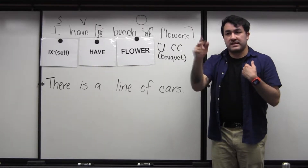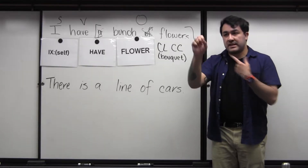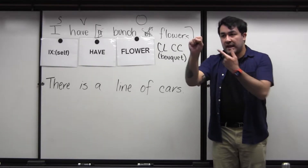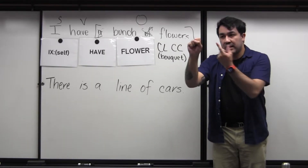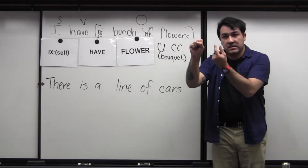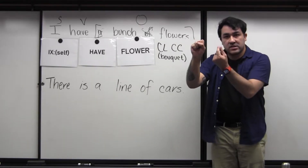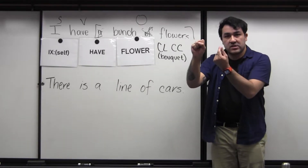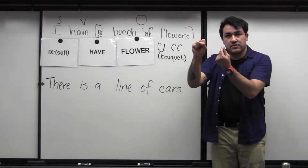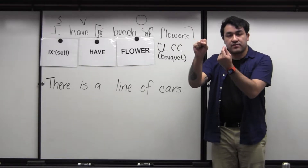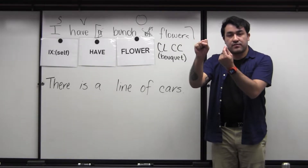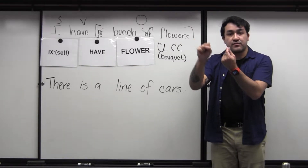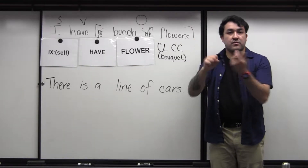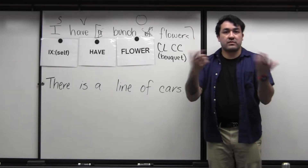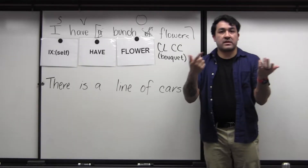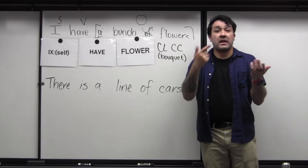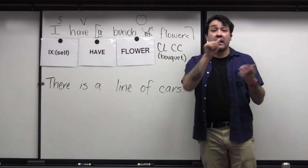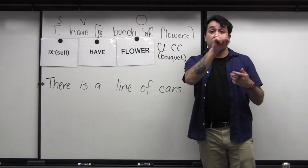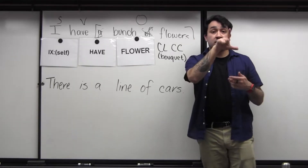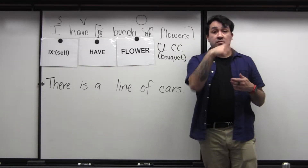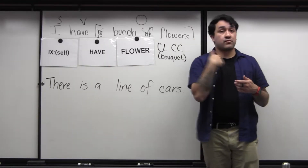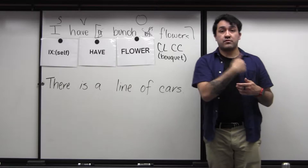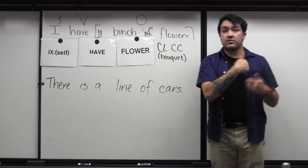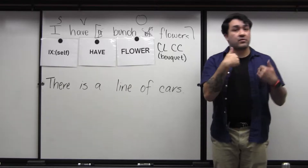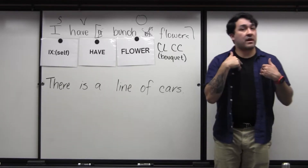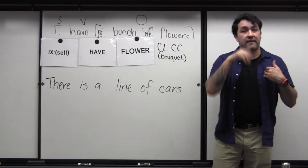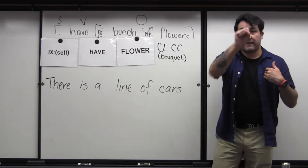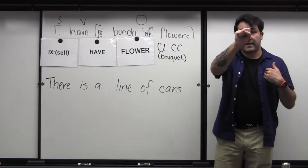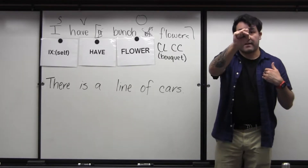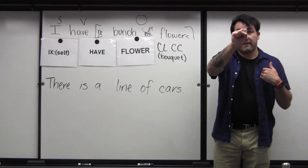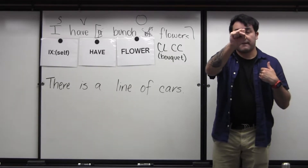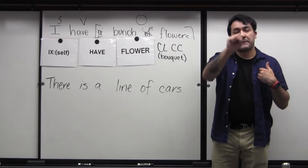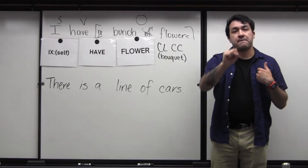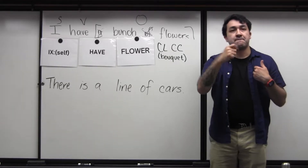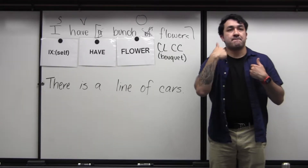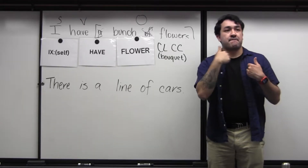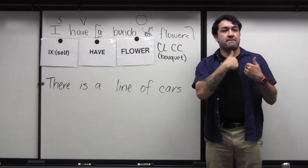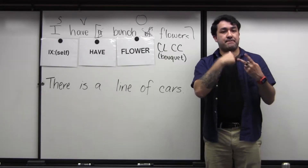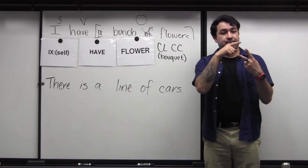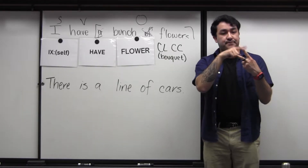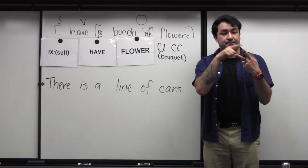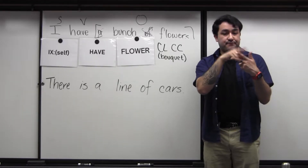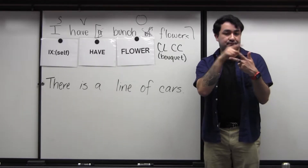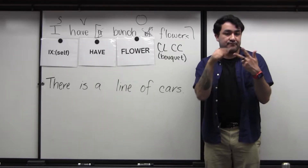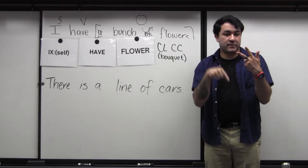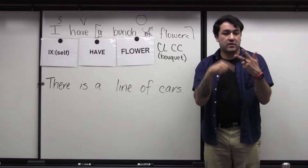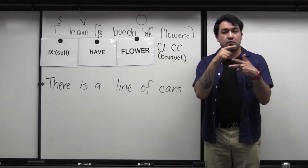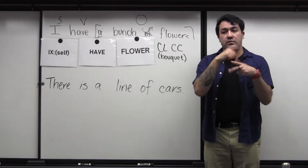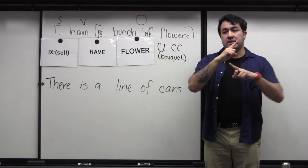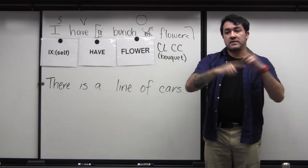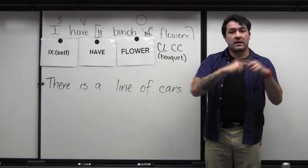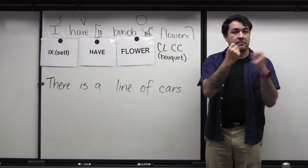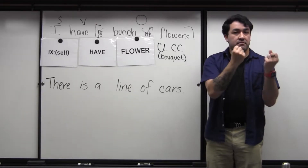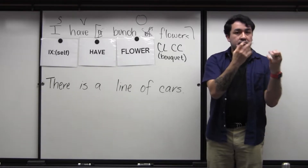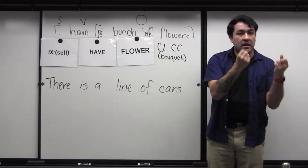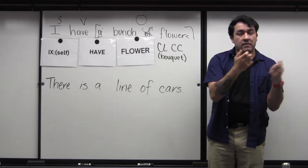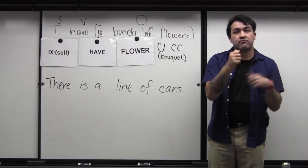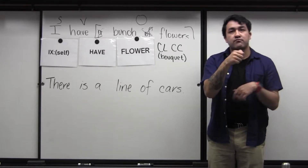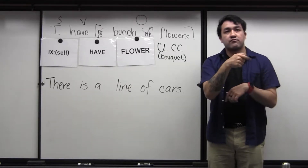But in ASL, we don't have anything. We don't have an S that we can just throw on. So we could sign many,